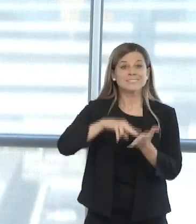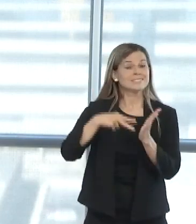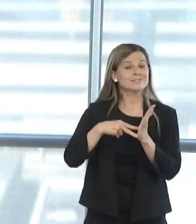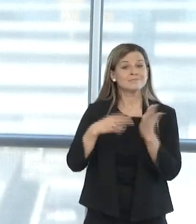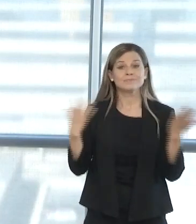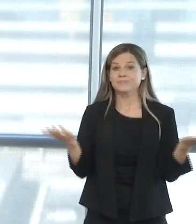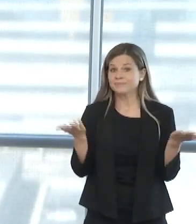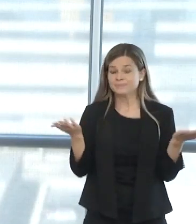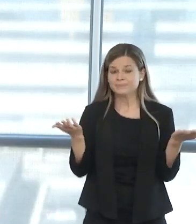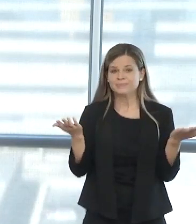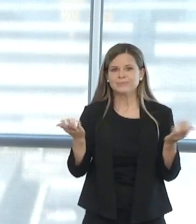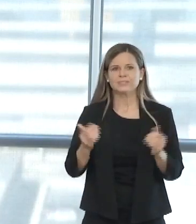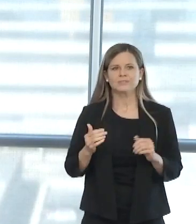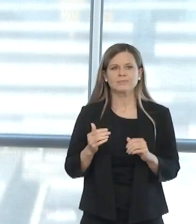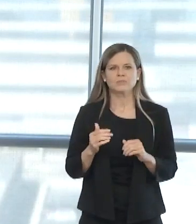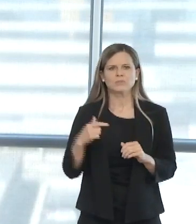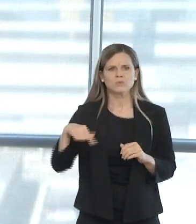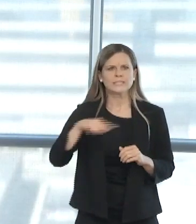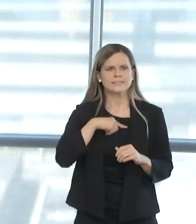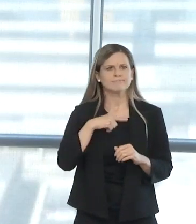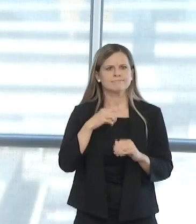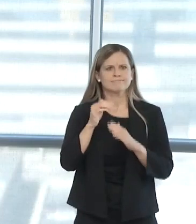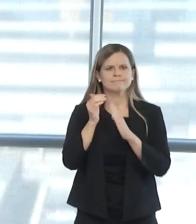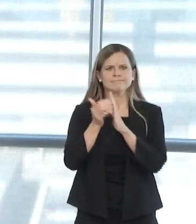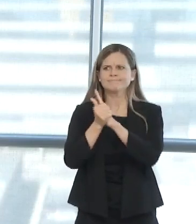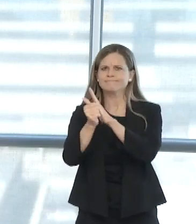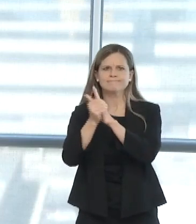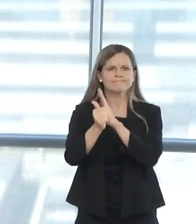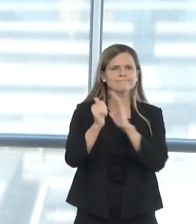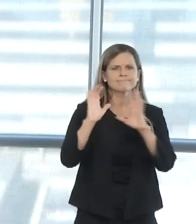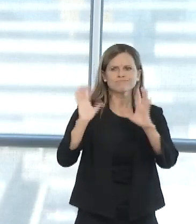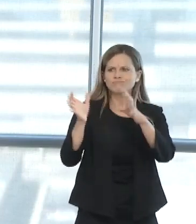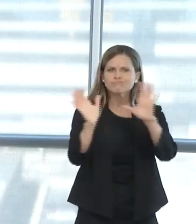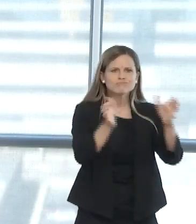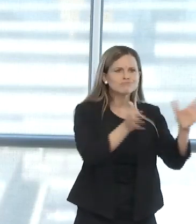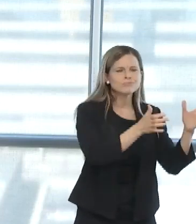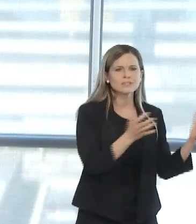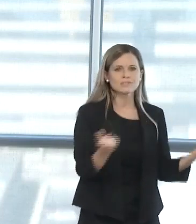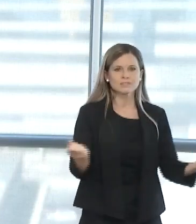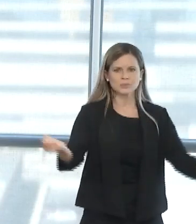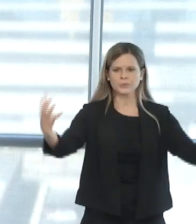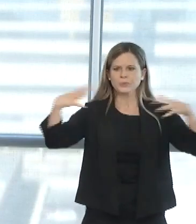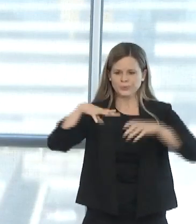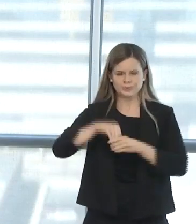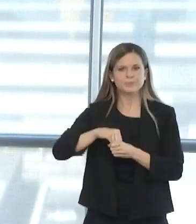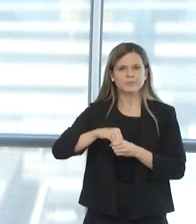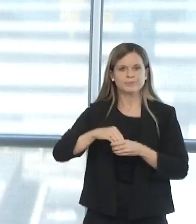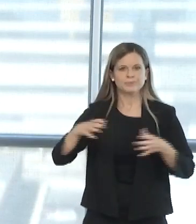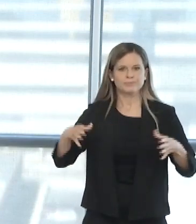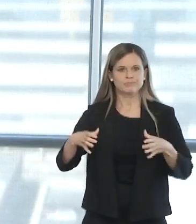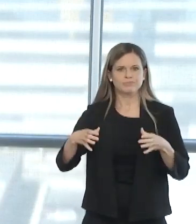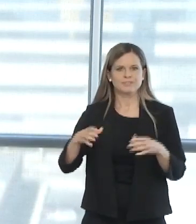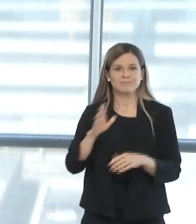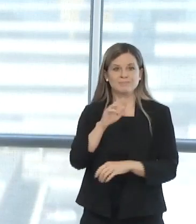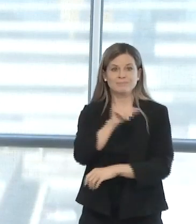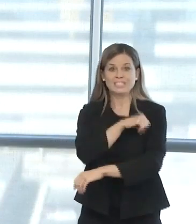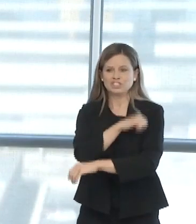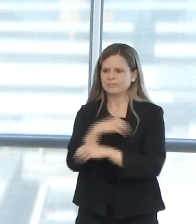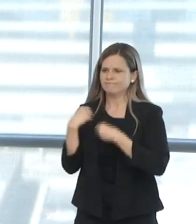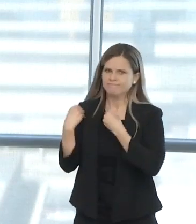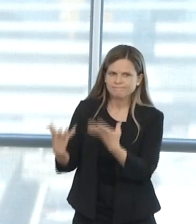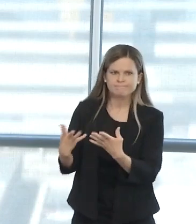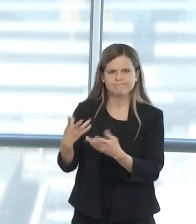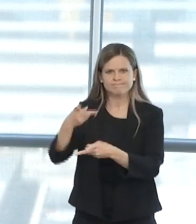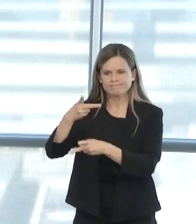bring together talent from across multiple health disciplines to find the best treatment strategies and